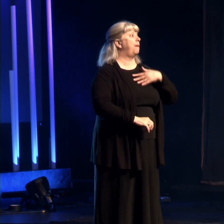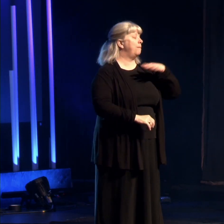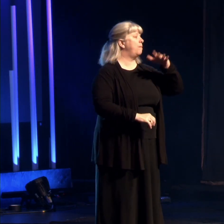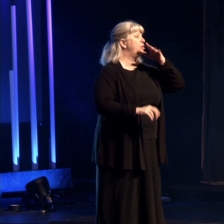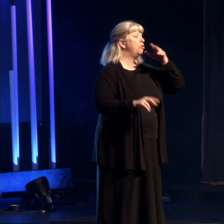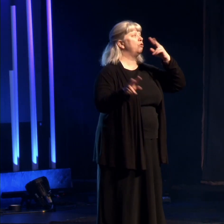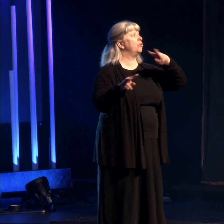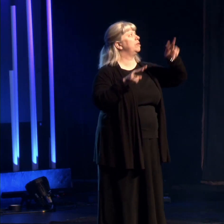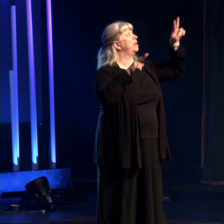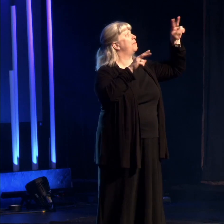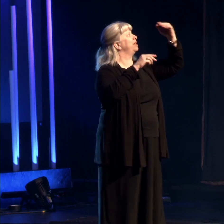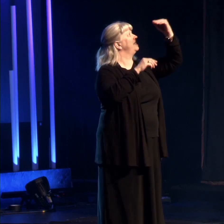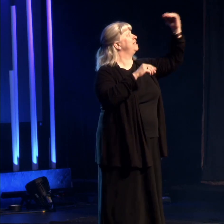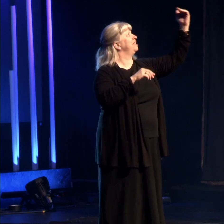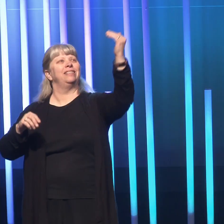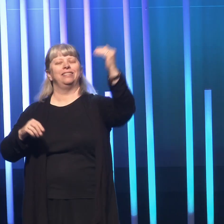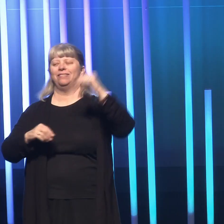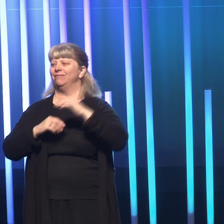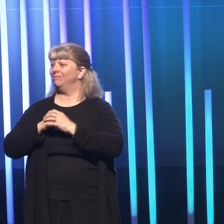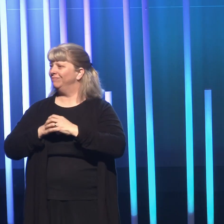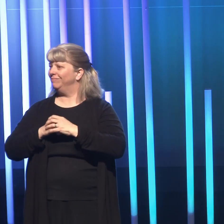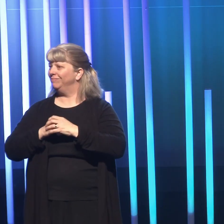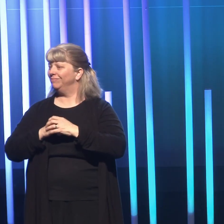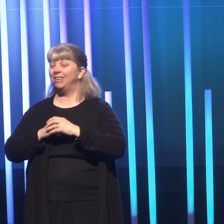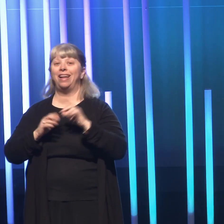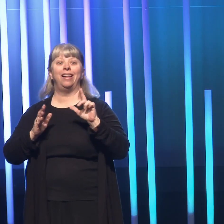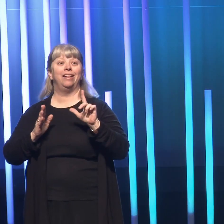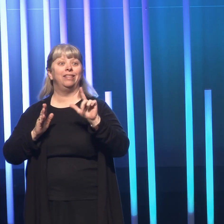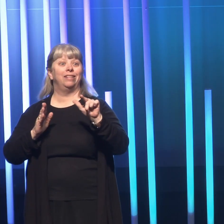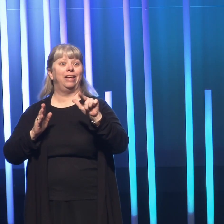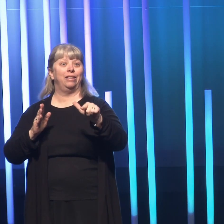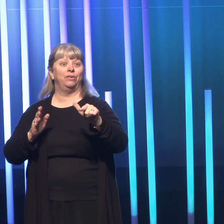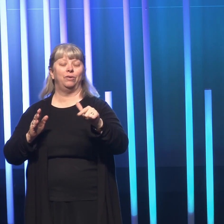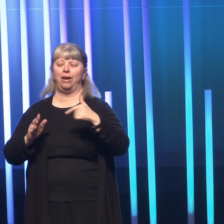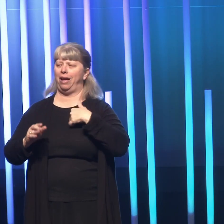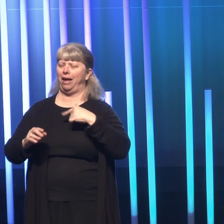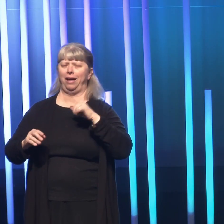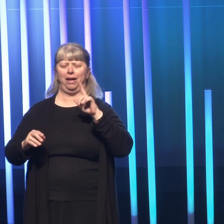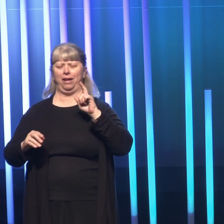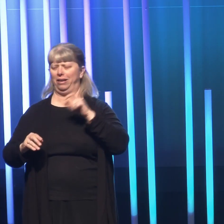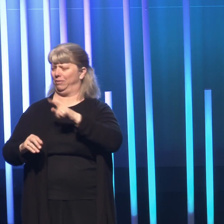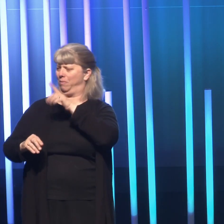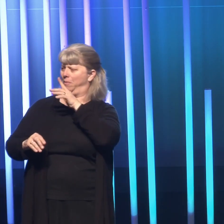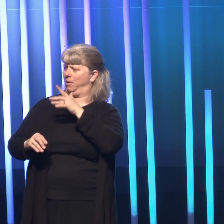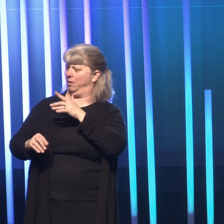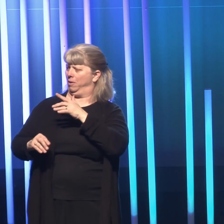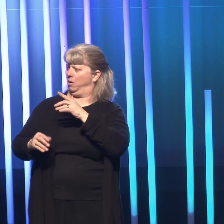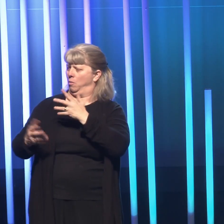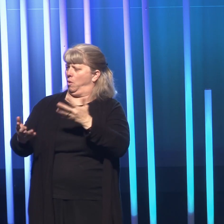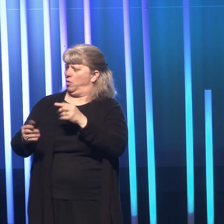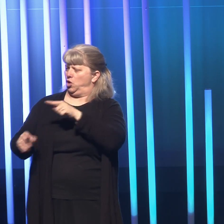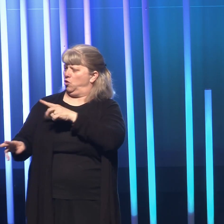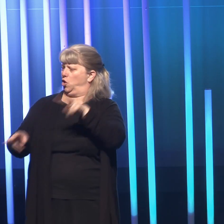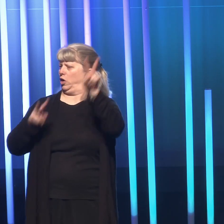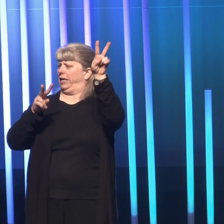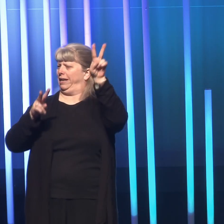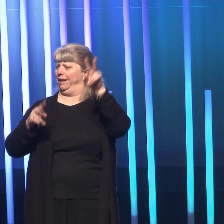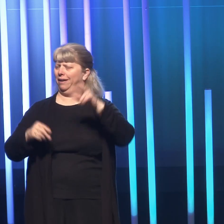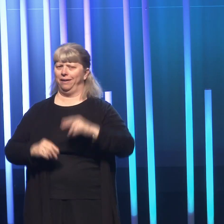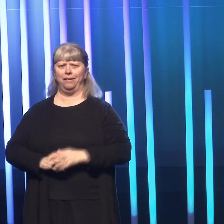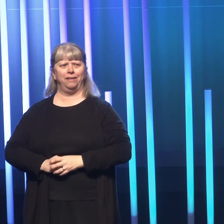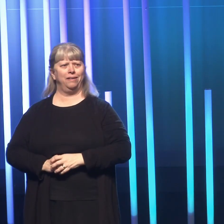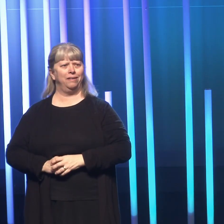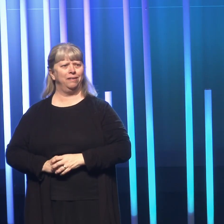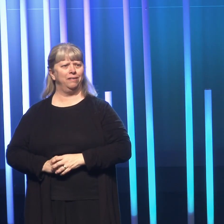looked up at the ceiling. And later on, I asked her, what were you looking at? And